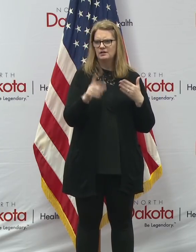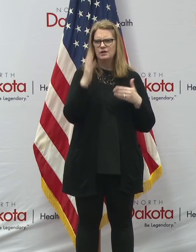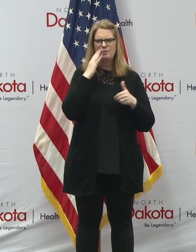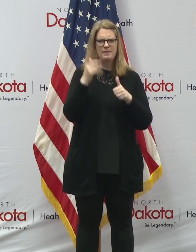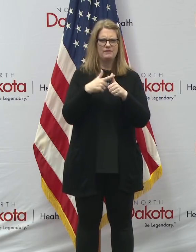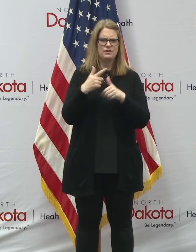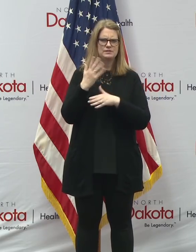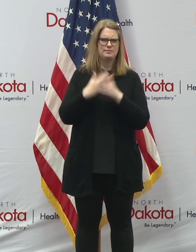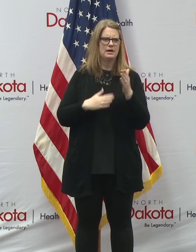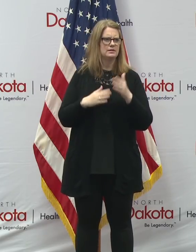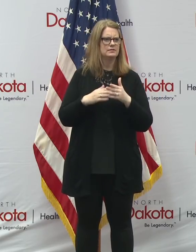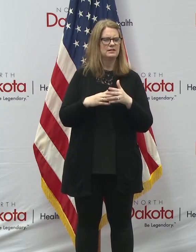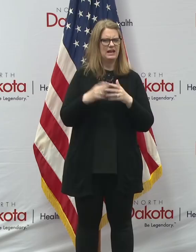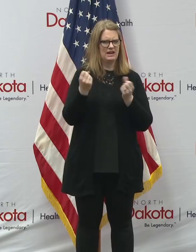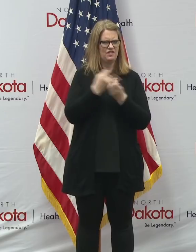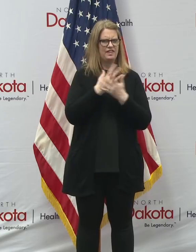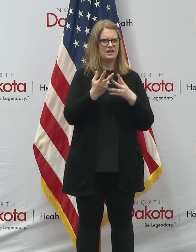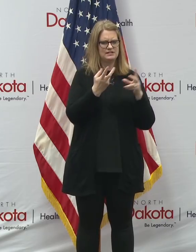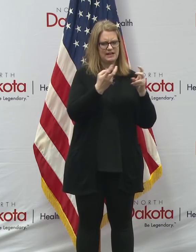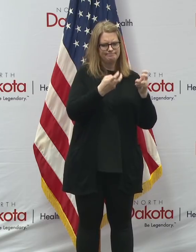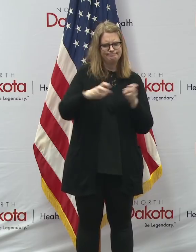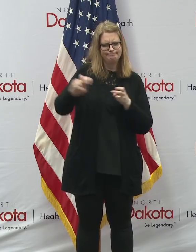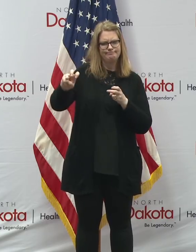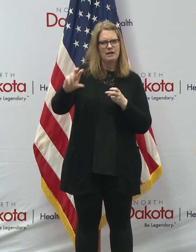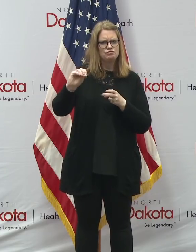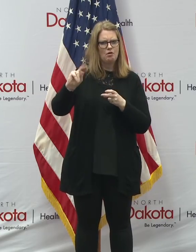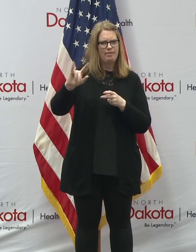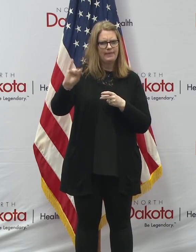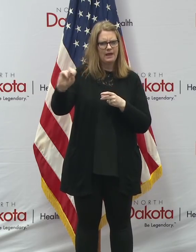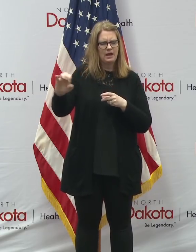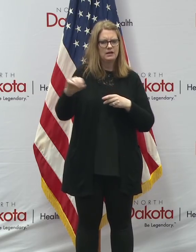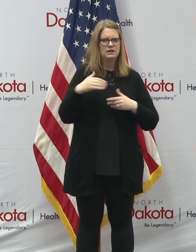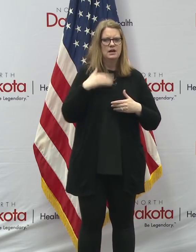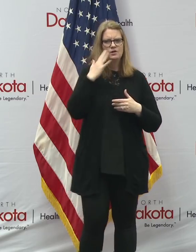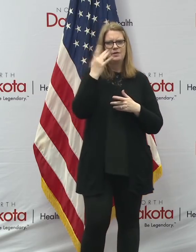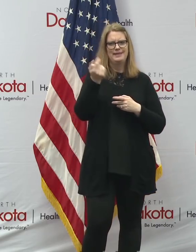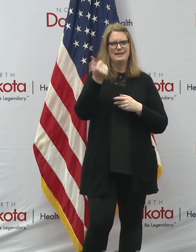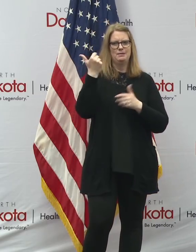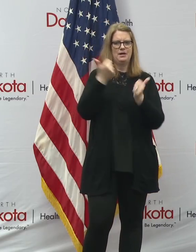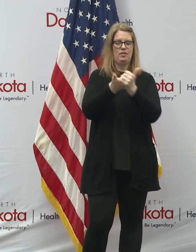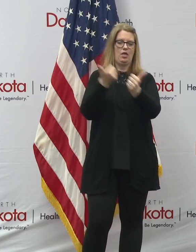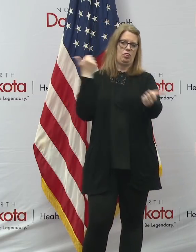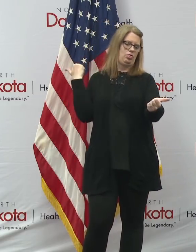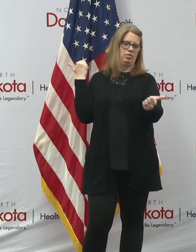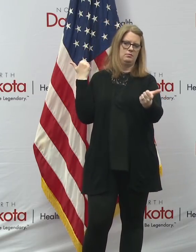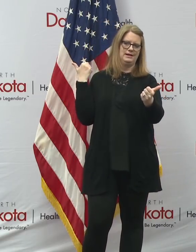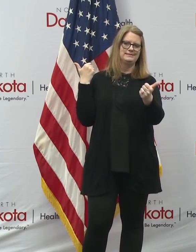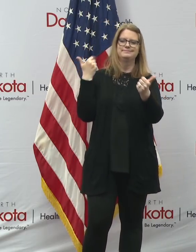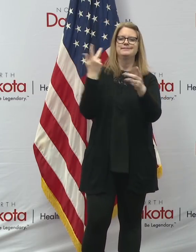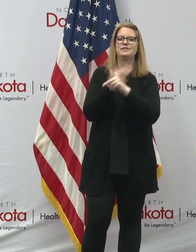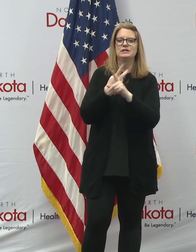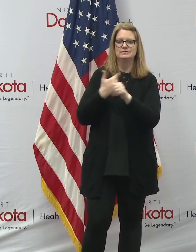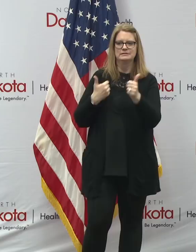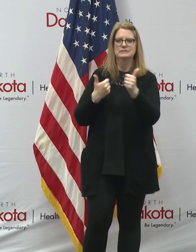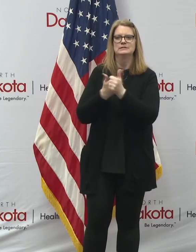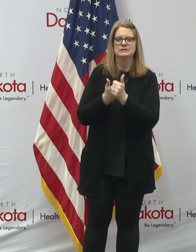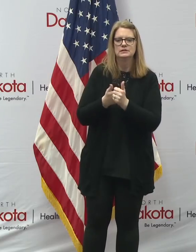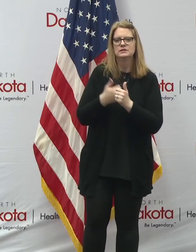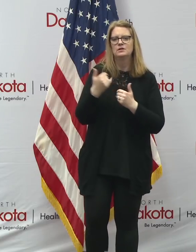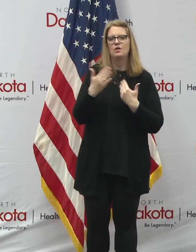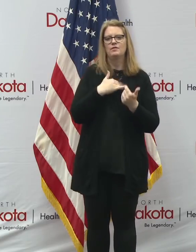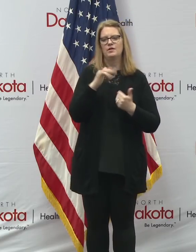first part. I knew we were moving stuff online. I knew that they had completely eliminated the backlog, and we'd completed over 350